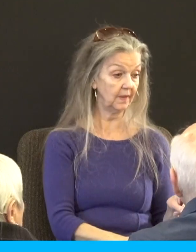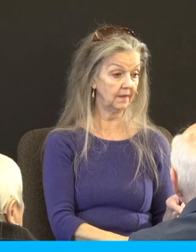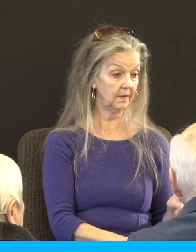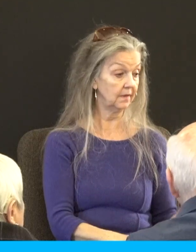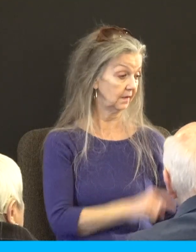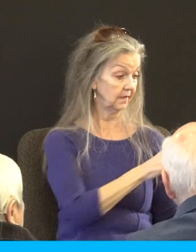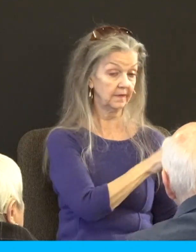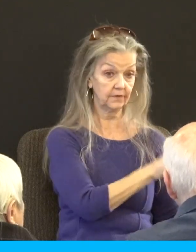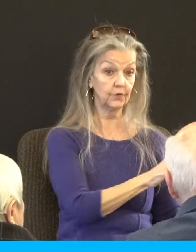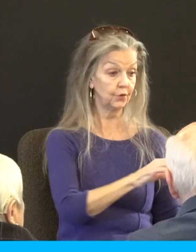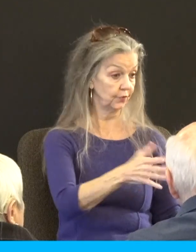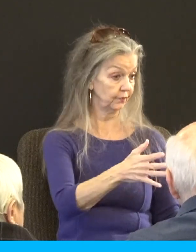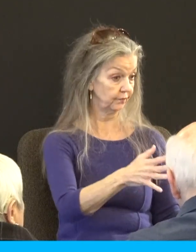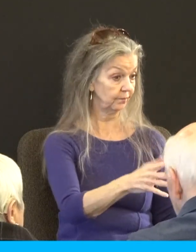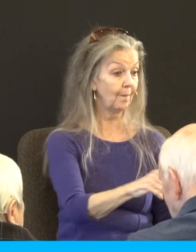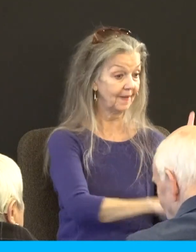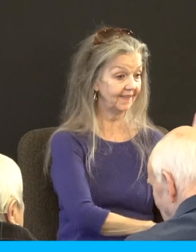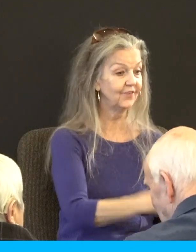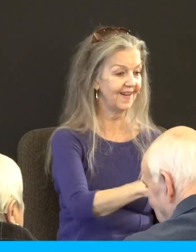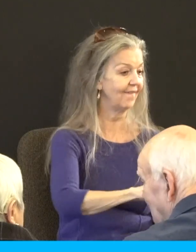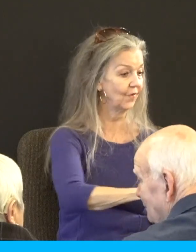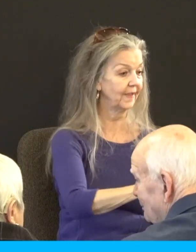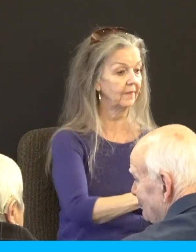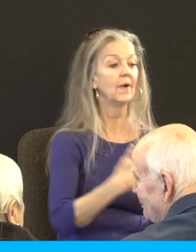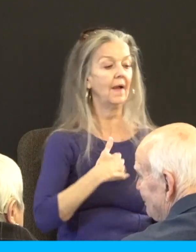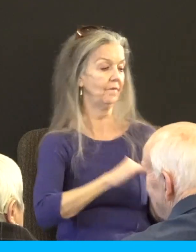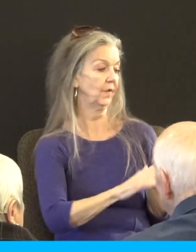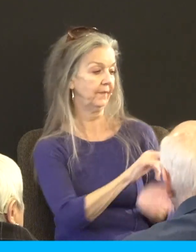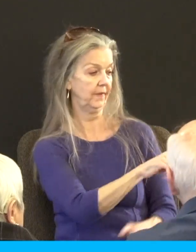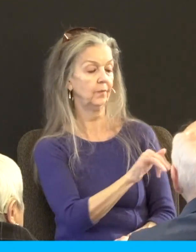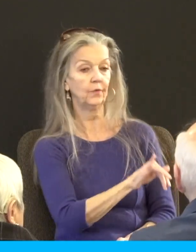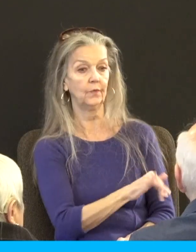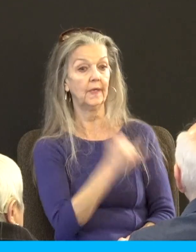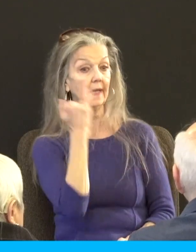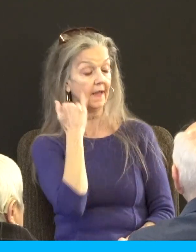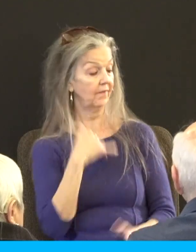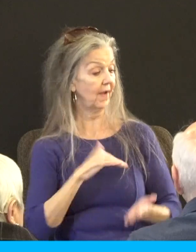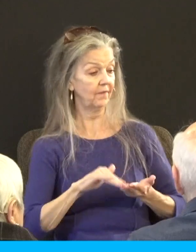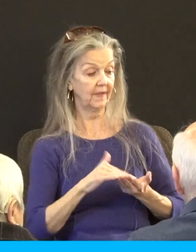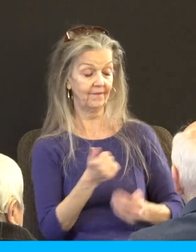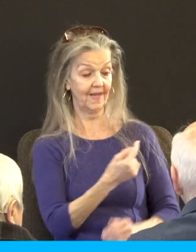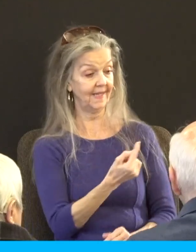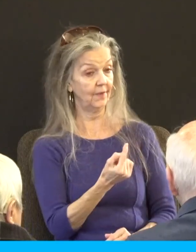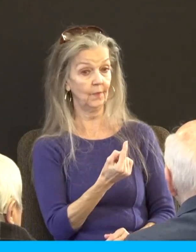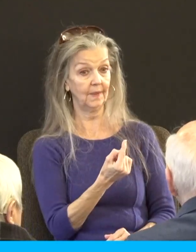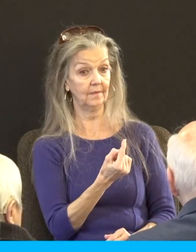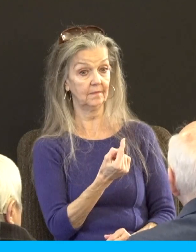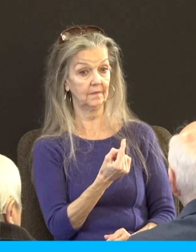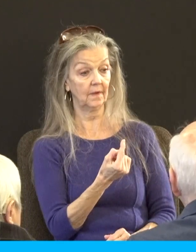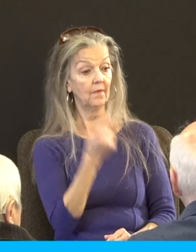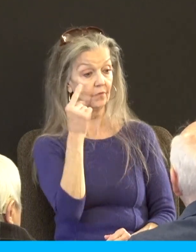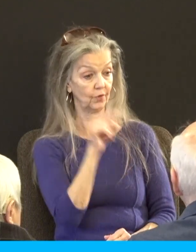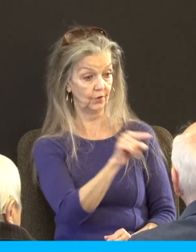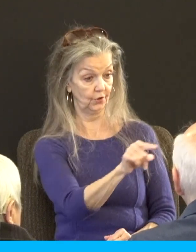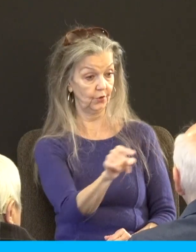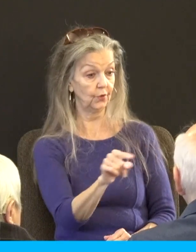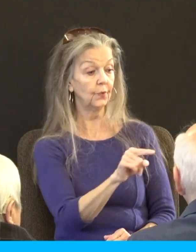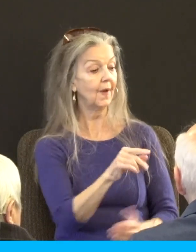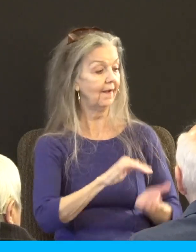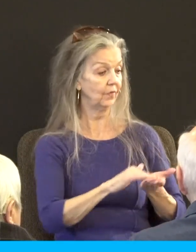anything I forgive also for if I forgive anything to whom I forgave it for your sakes forgave it I in the person or on